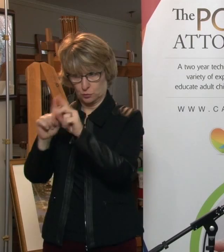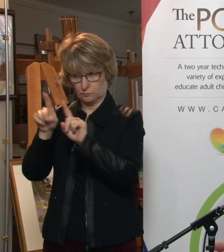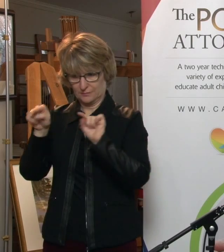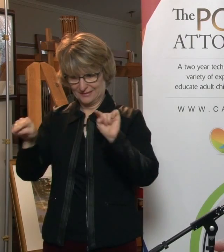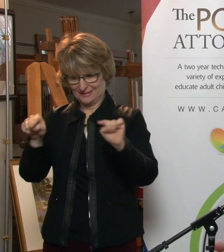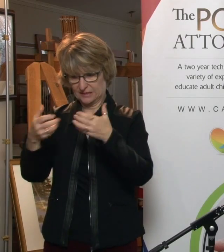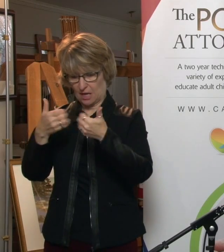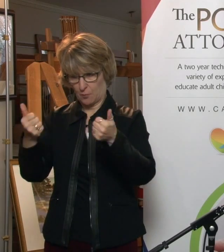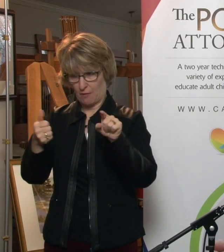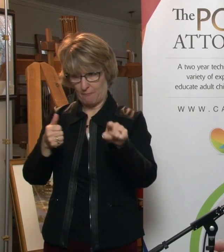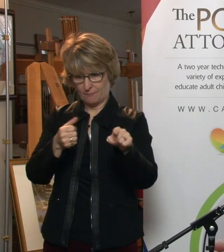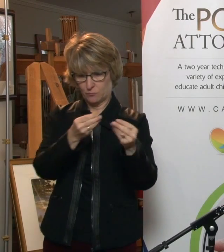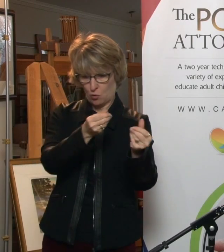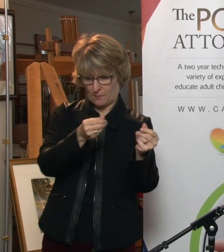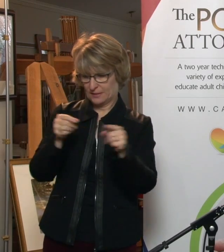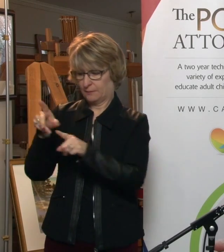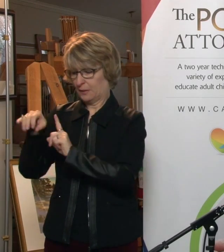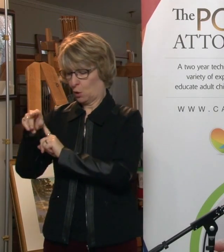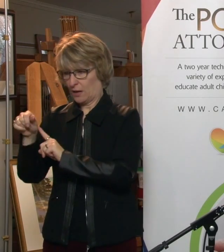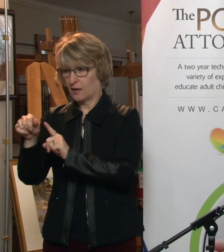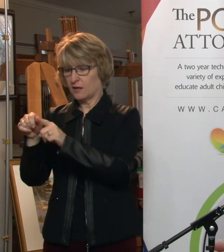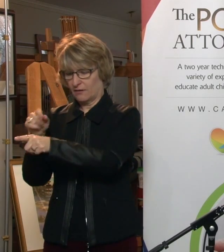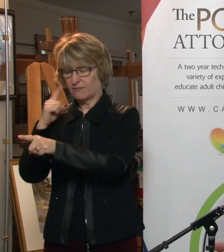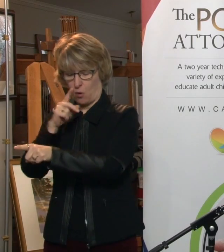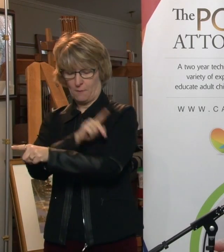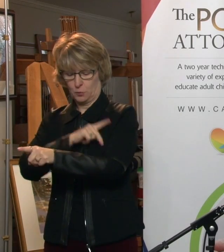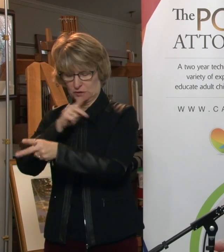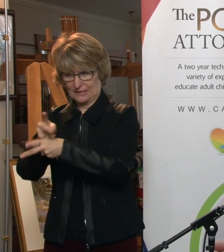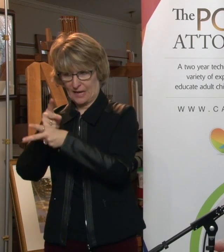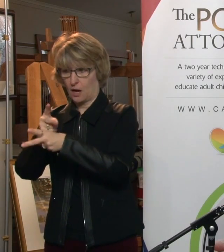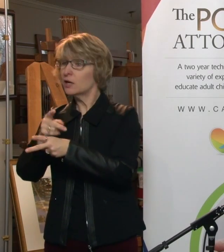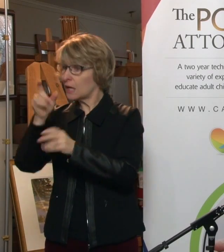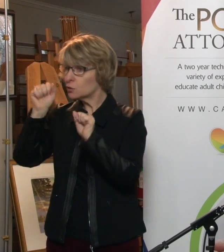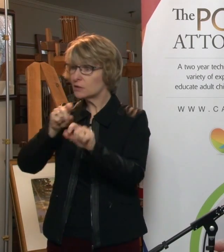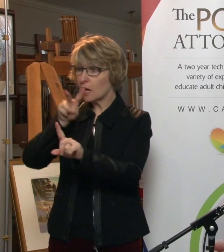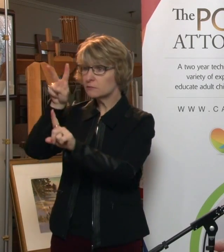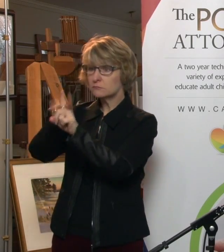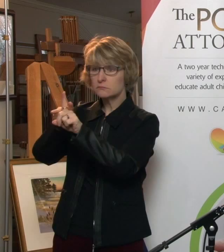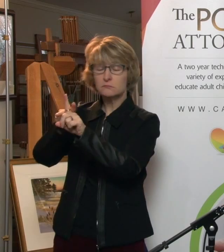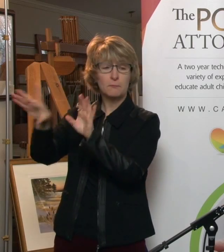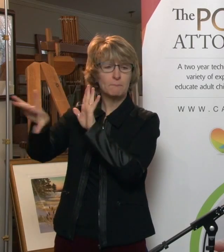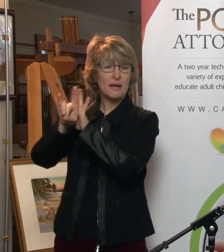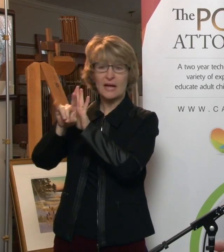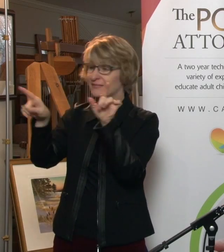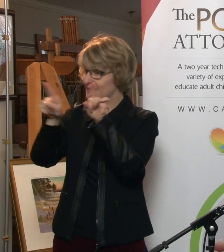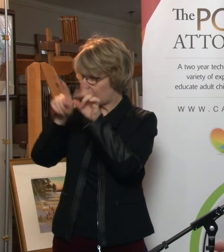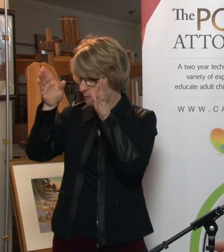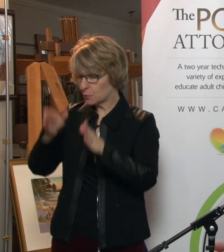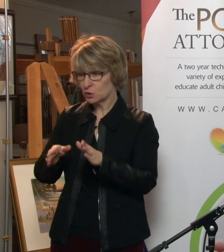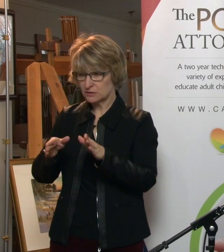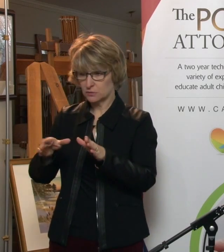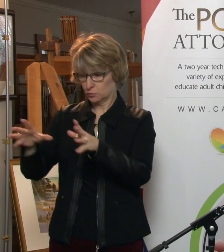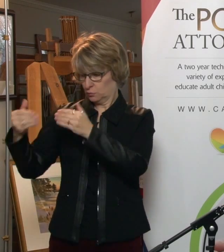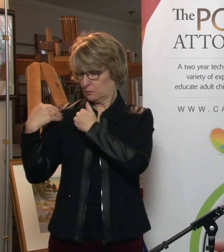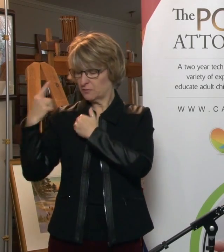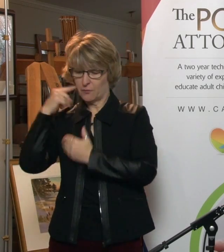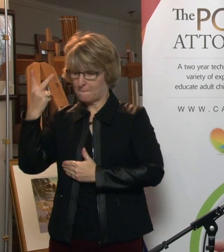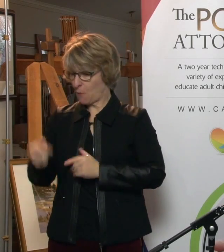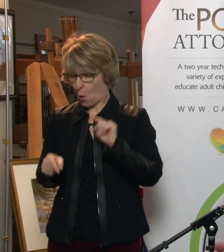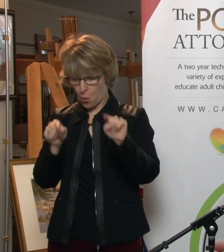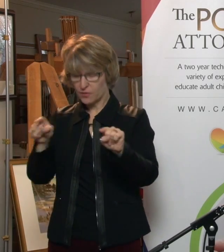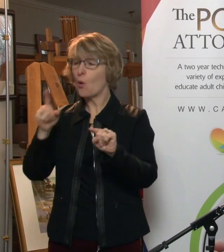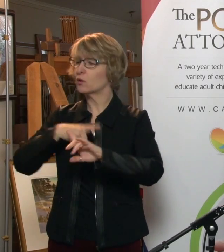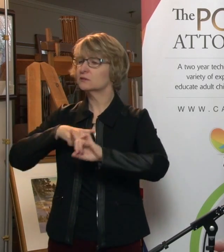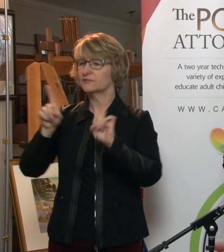and again, you can name the same people to act under both, same person or multiple or a trust company, or you can